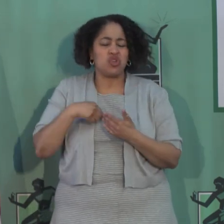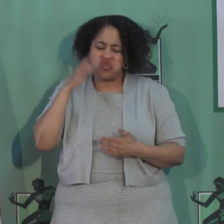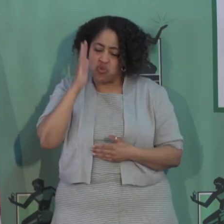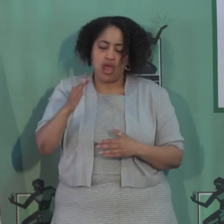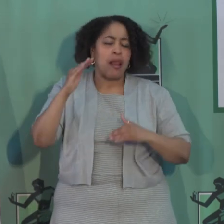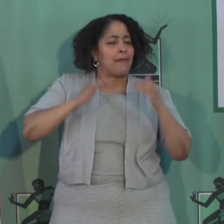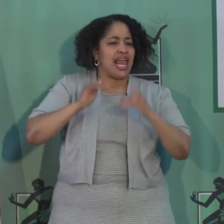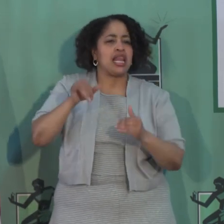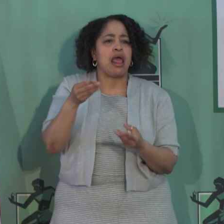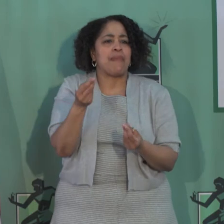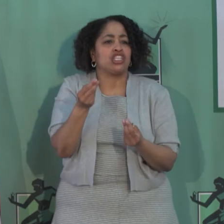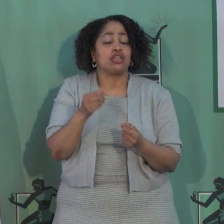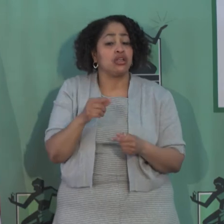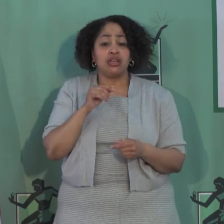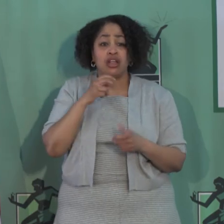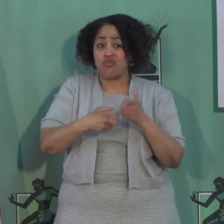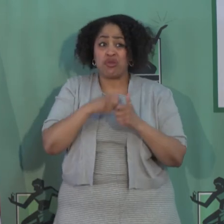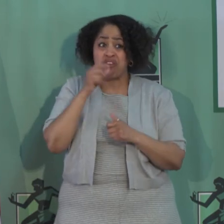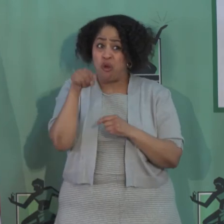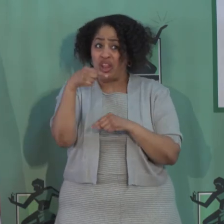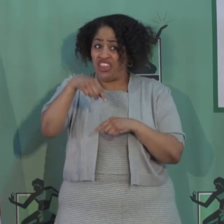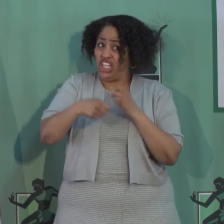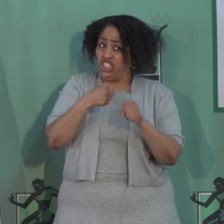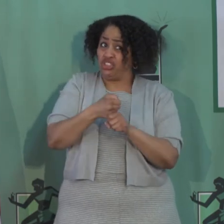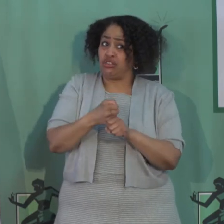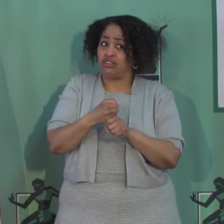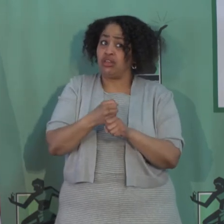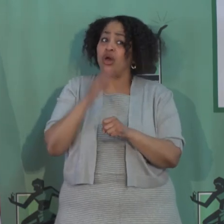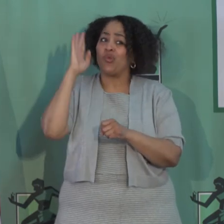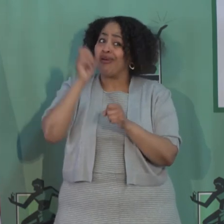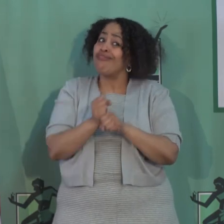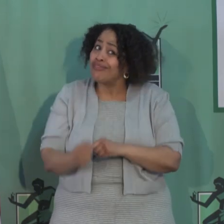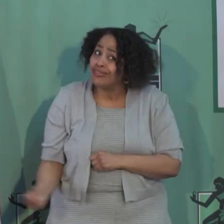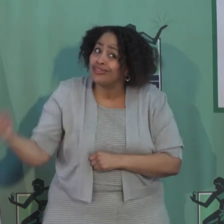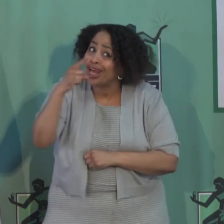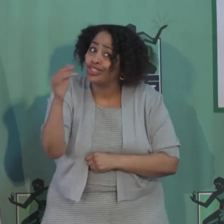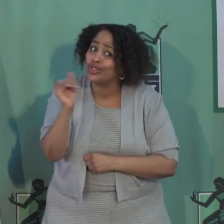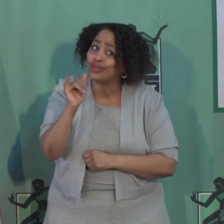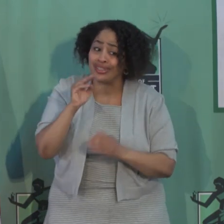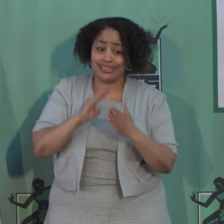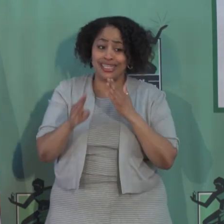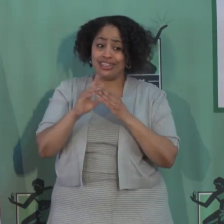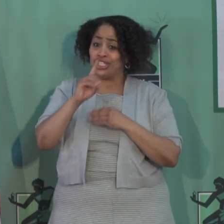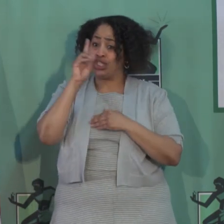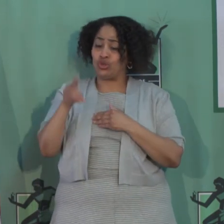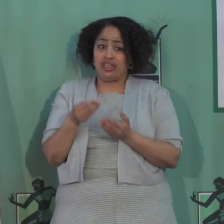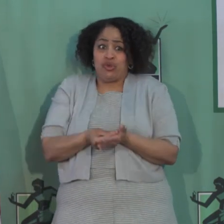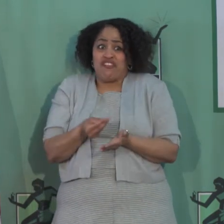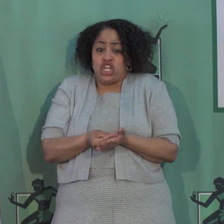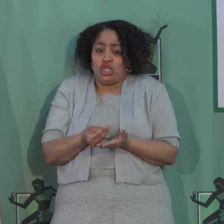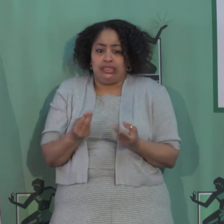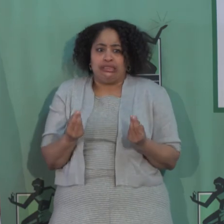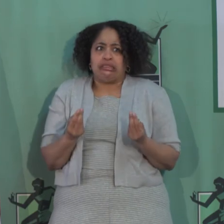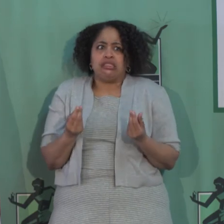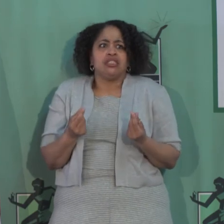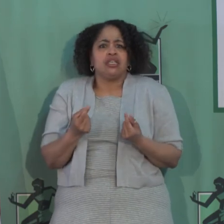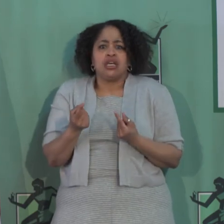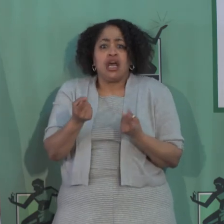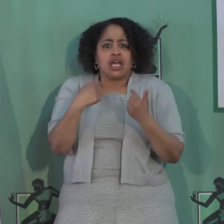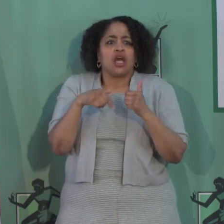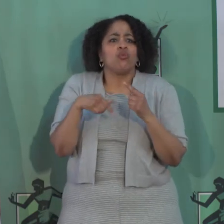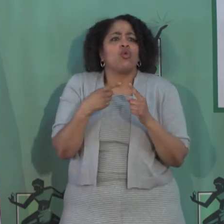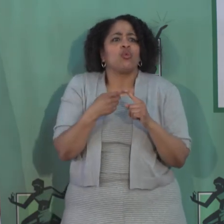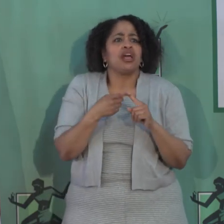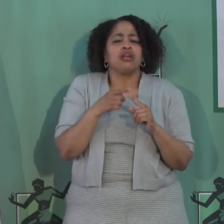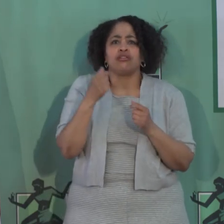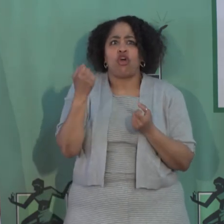the problem isn't just this year. It'll be next year, too. I mean, the city of Detroit's revenues come in when the